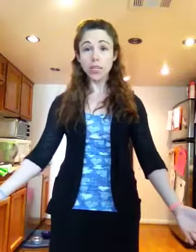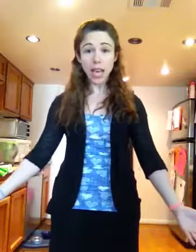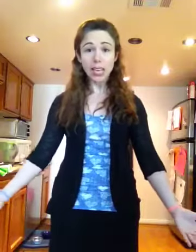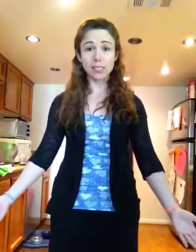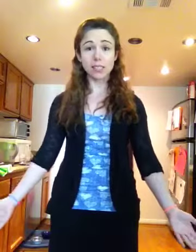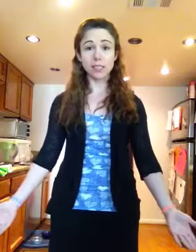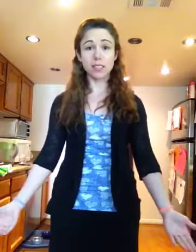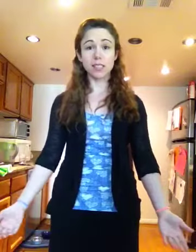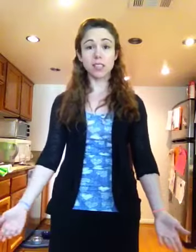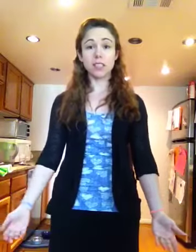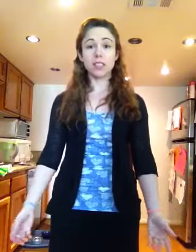less.